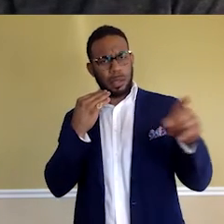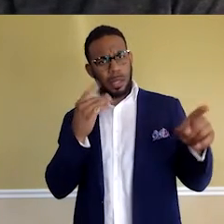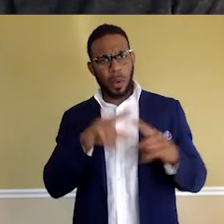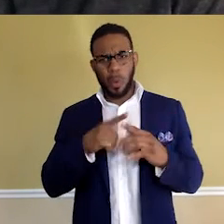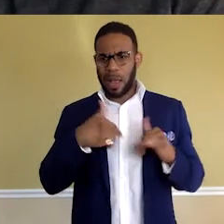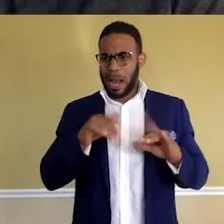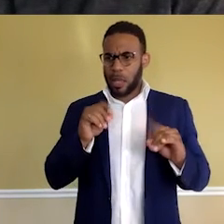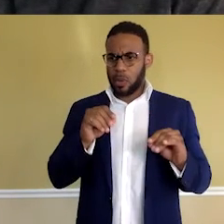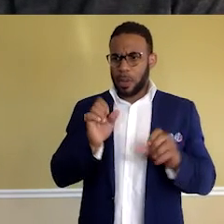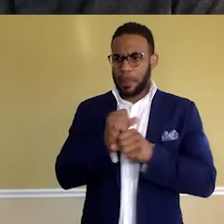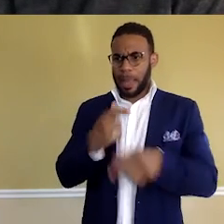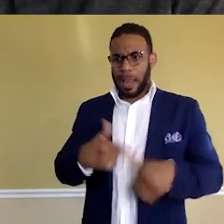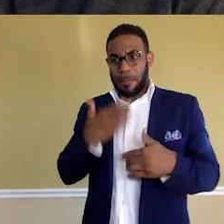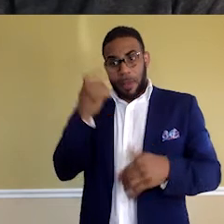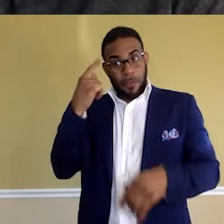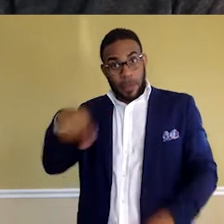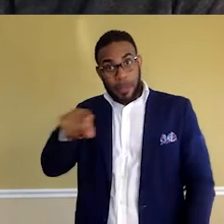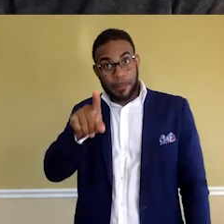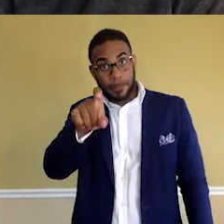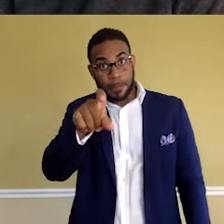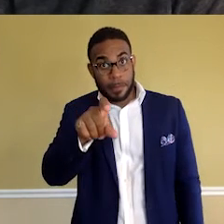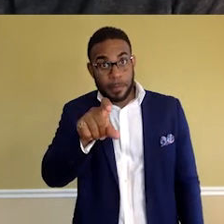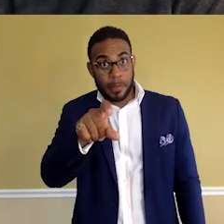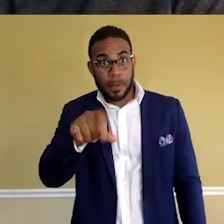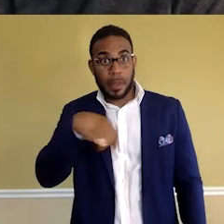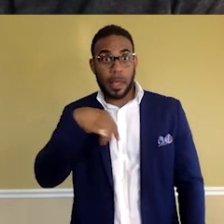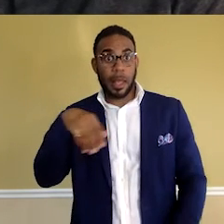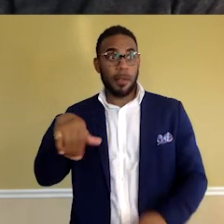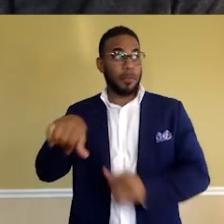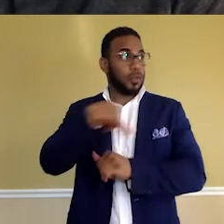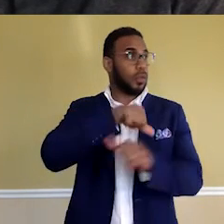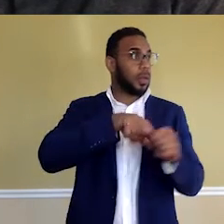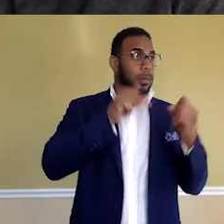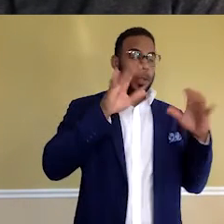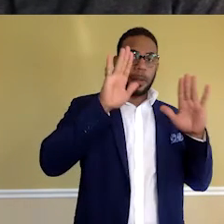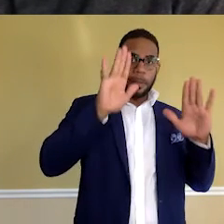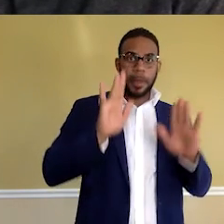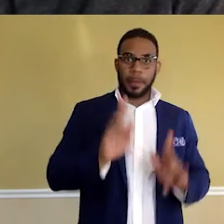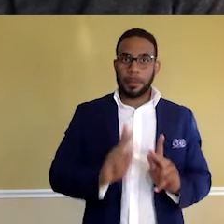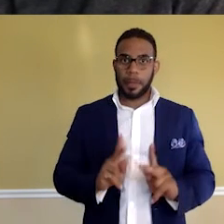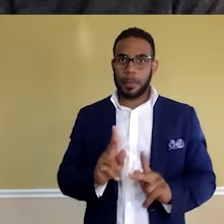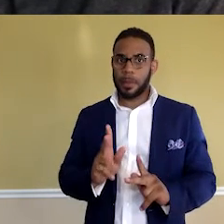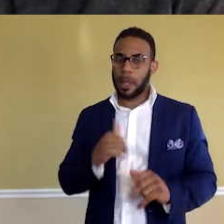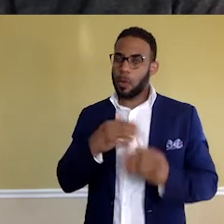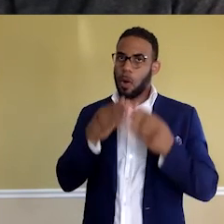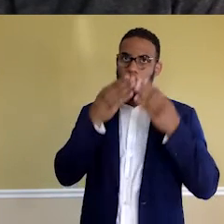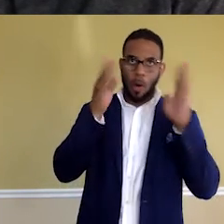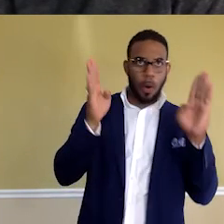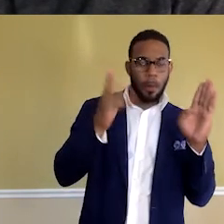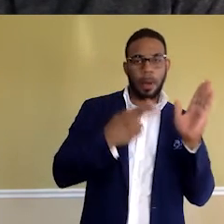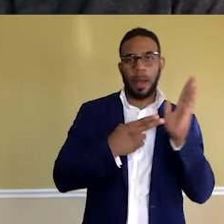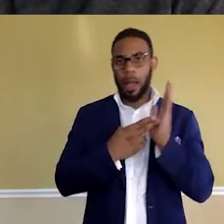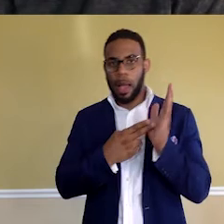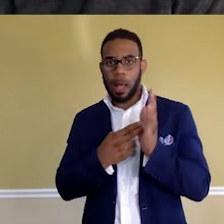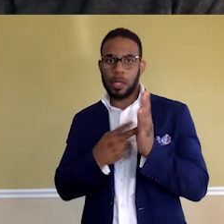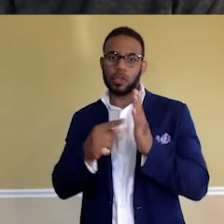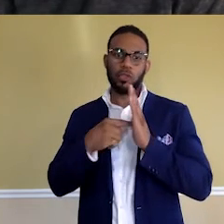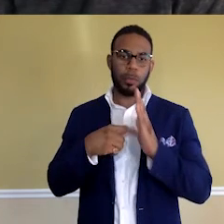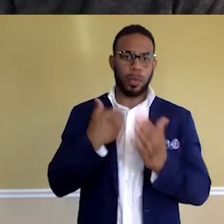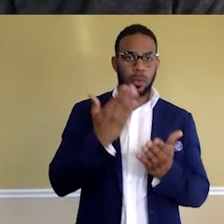can I do to make life better for them? I've been surrounded by so many amazing people that were open, that were honest, that were showing me the way. Even